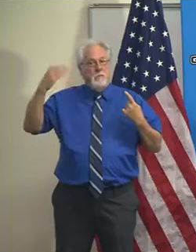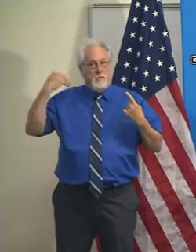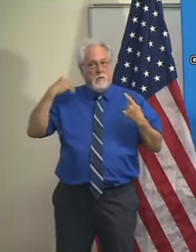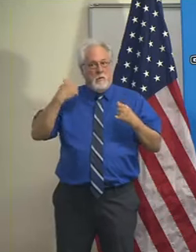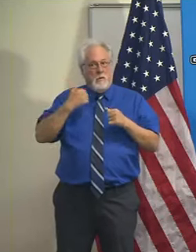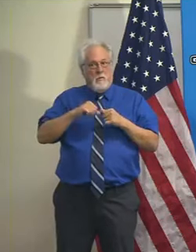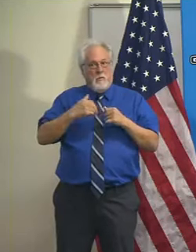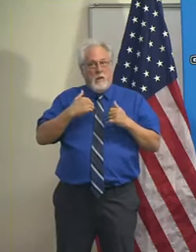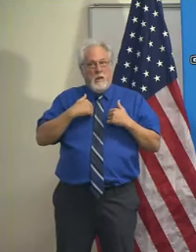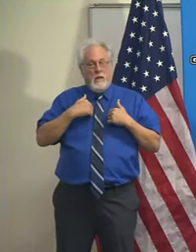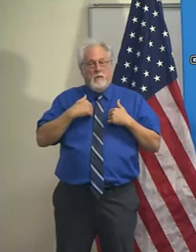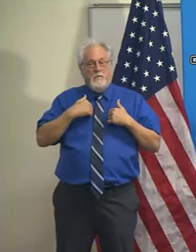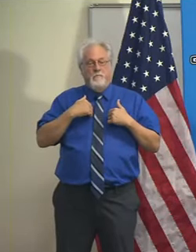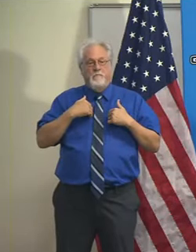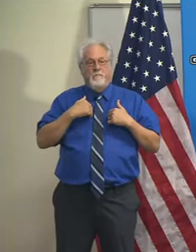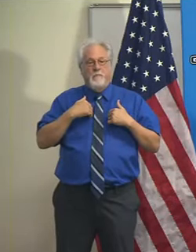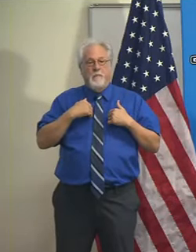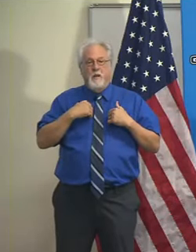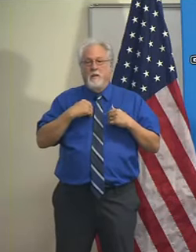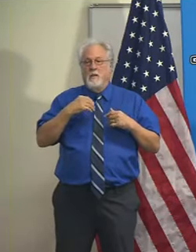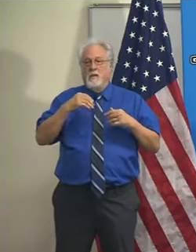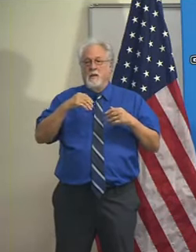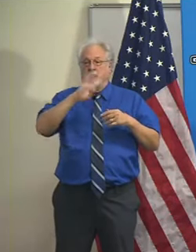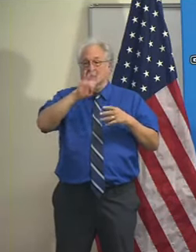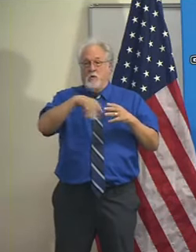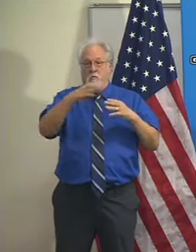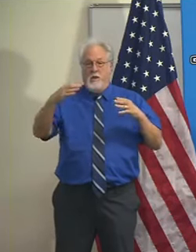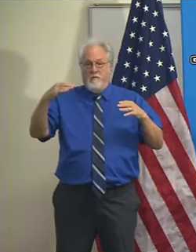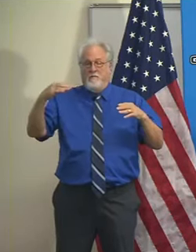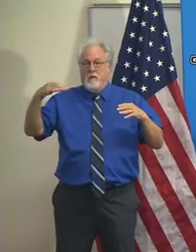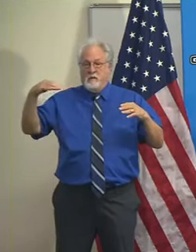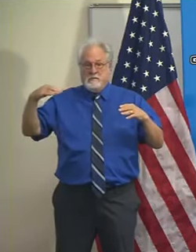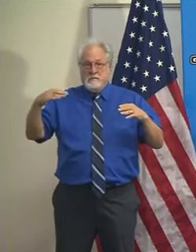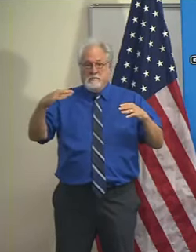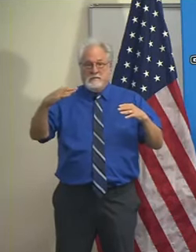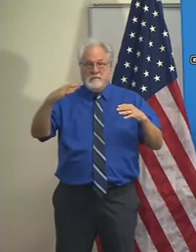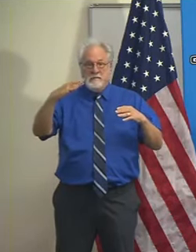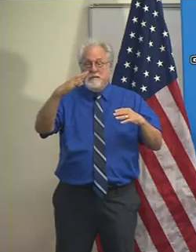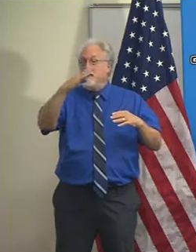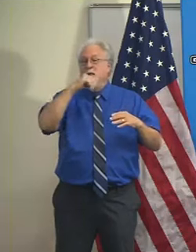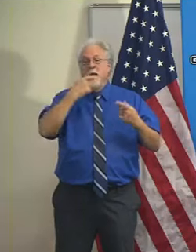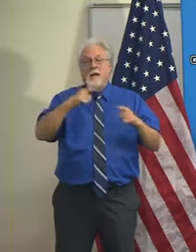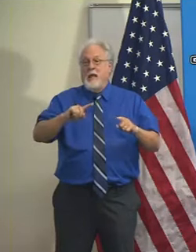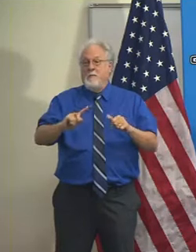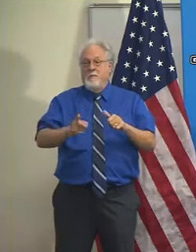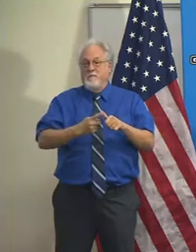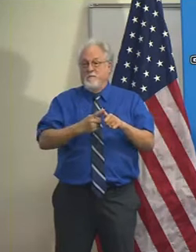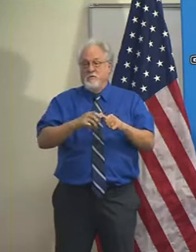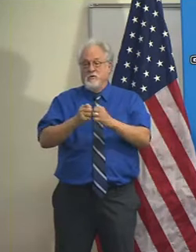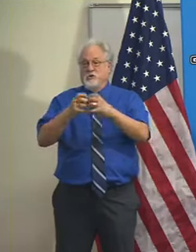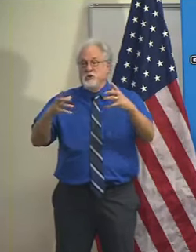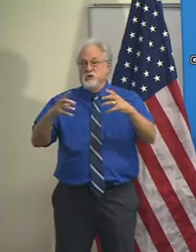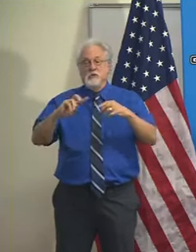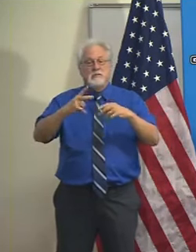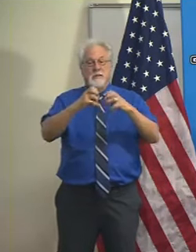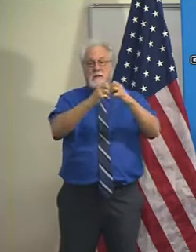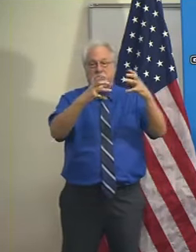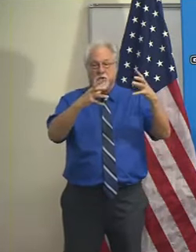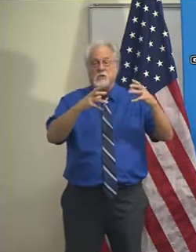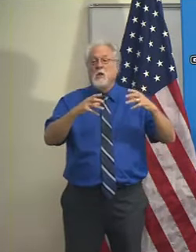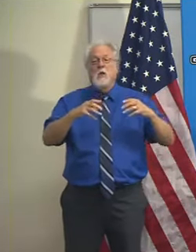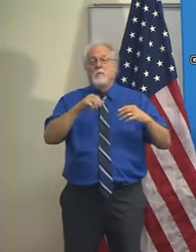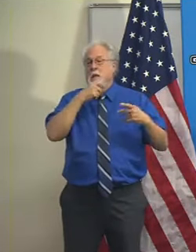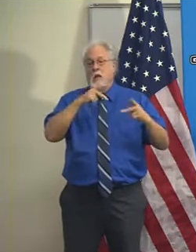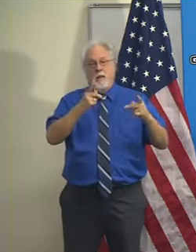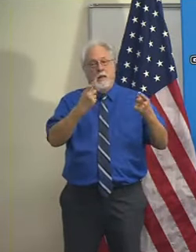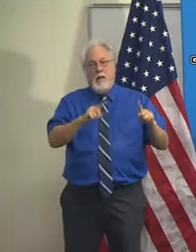you had that graph that showed the cases over time and so forth. It didn't happen in the first surge. It didn't happen in the second surge. And I'm